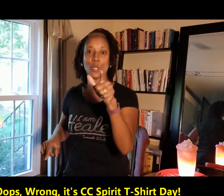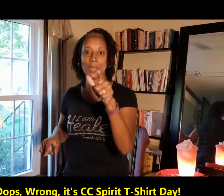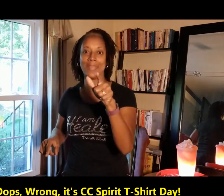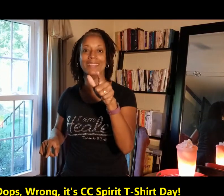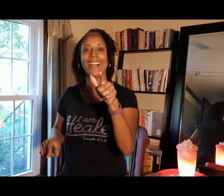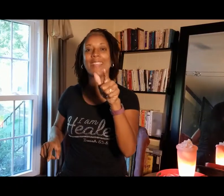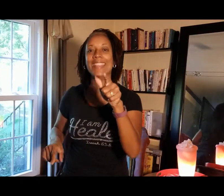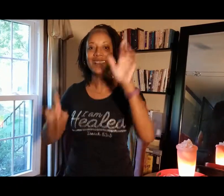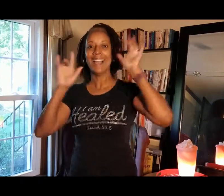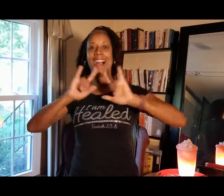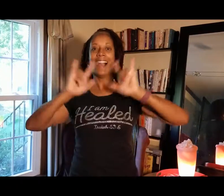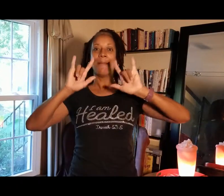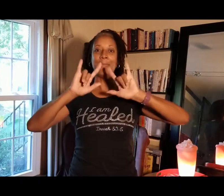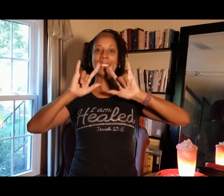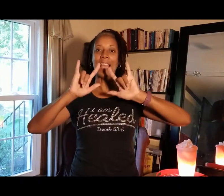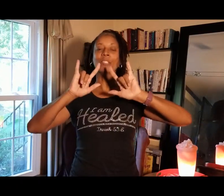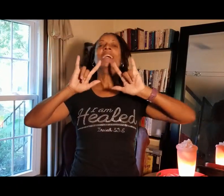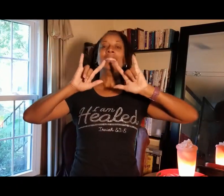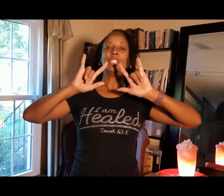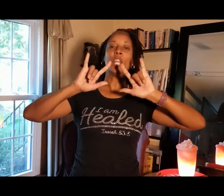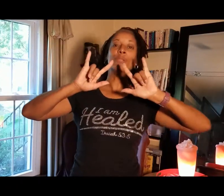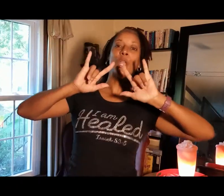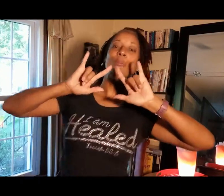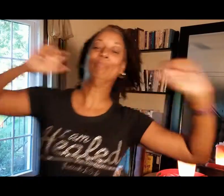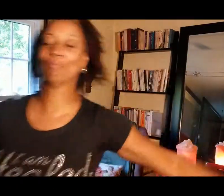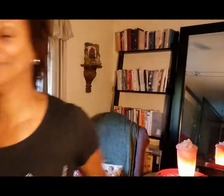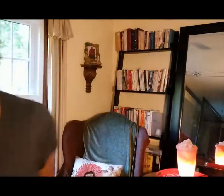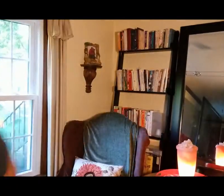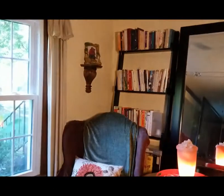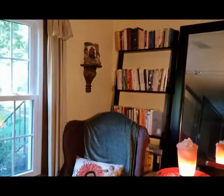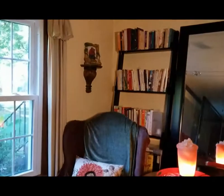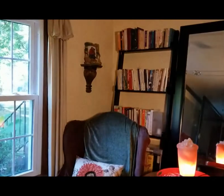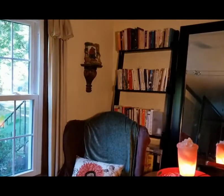Join me. Okay. Peace out. Shalom. Shalom. Shalom.